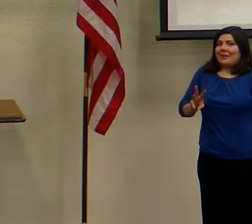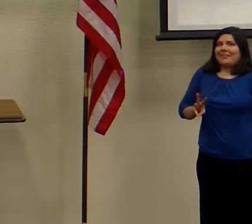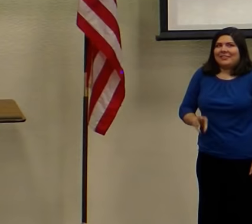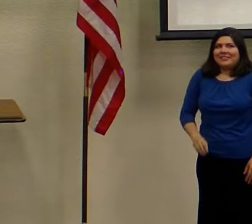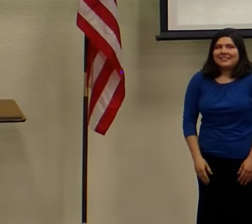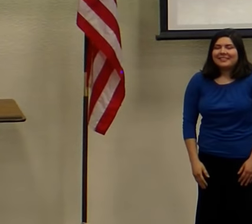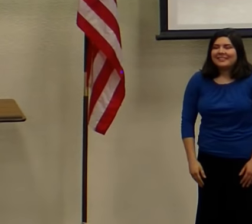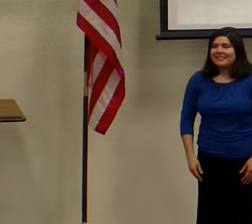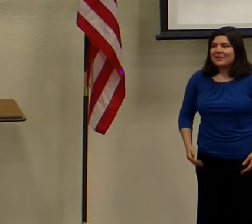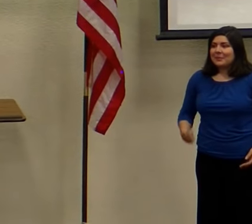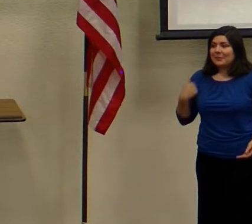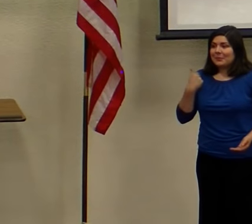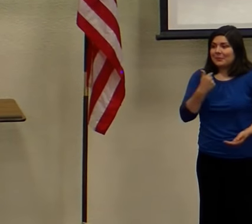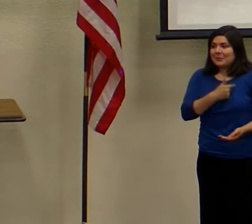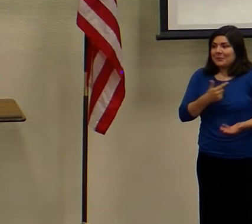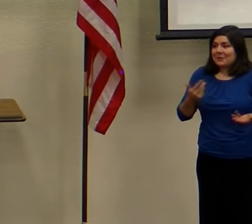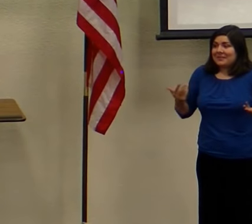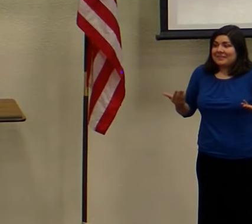Here we are.